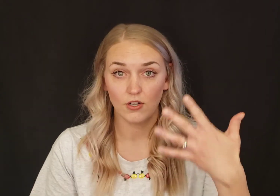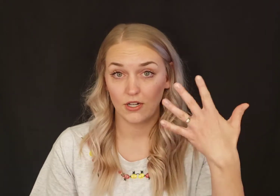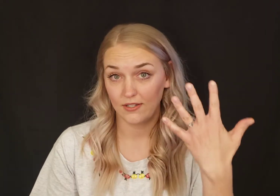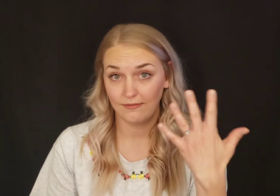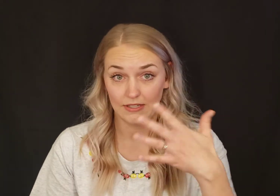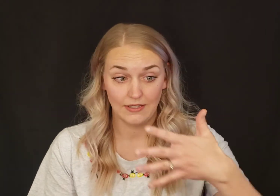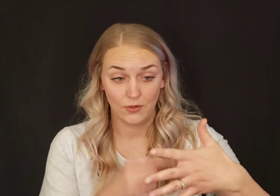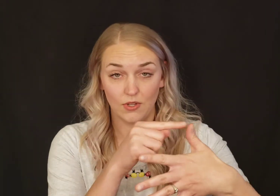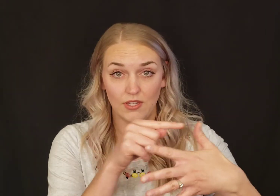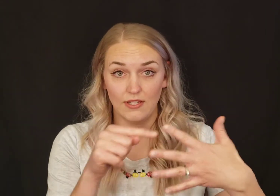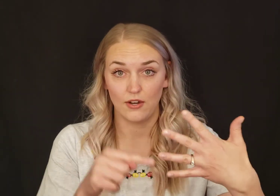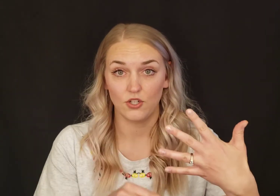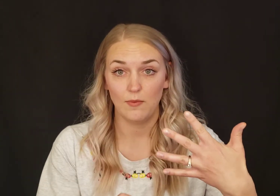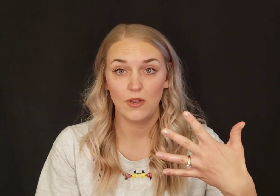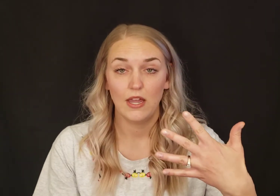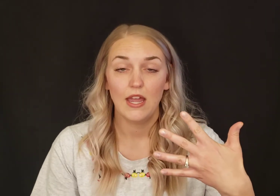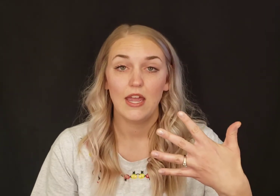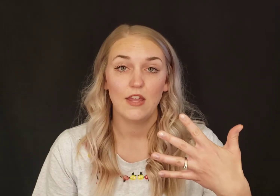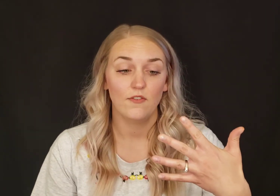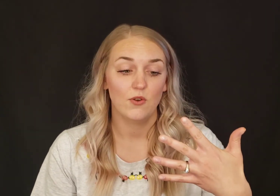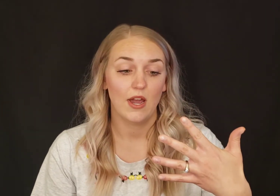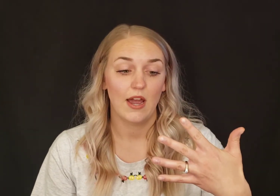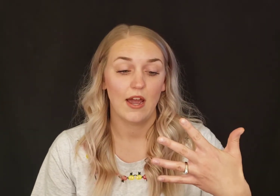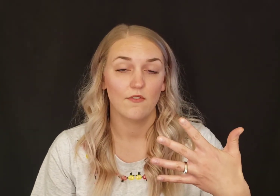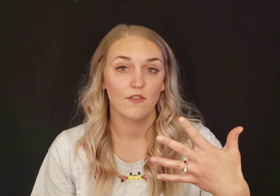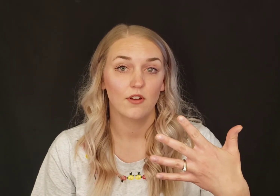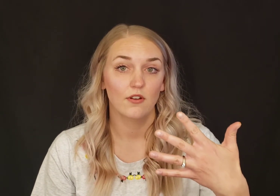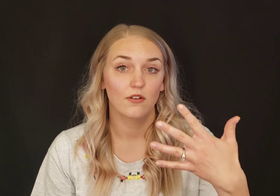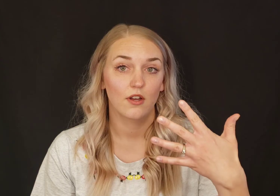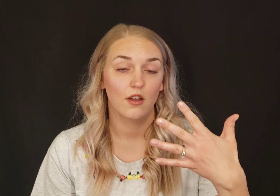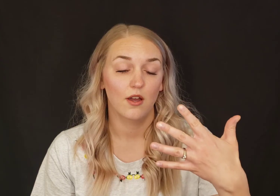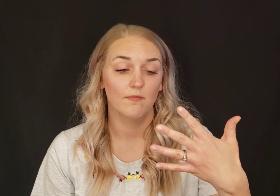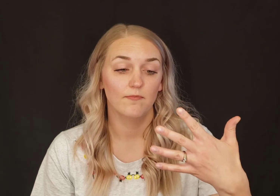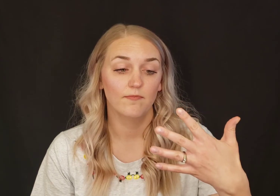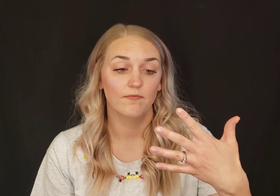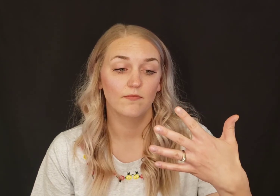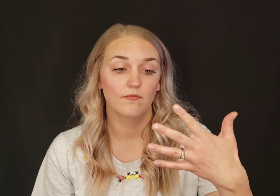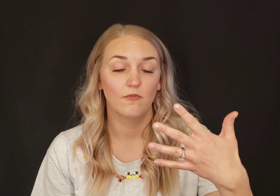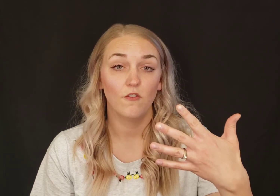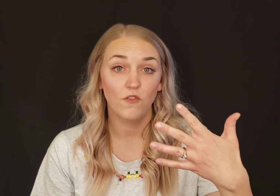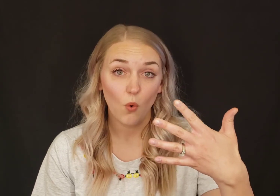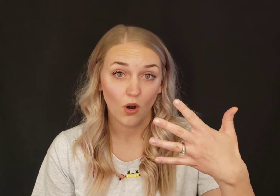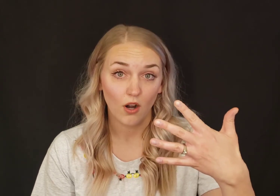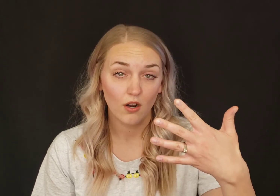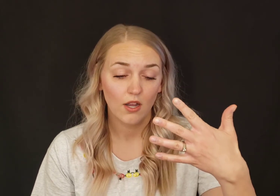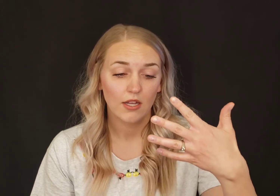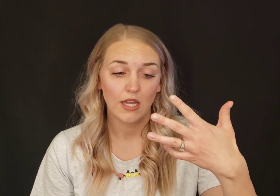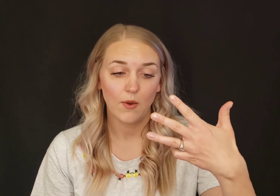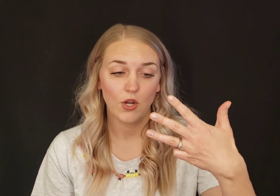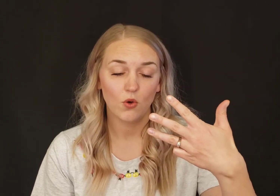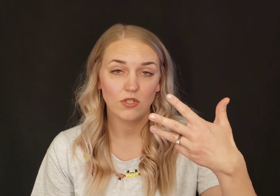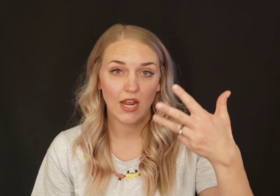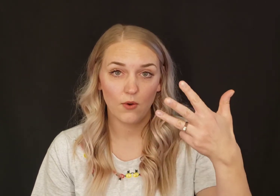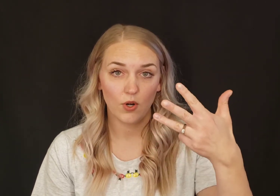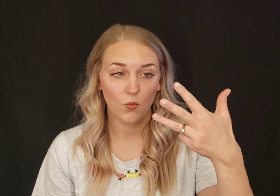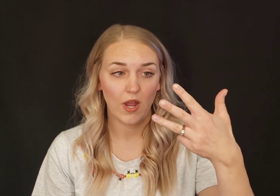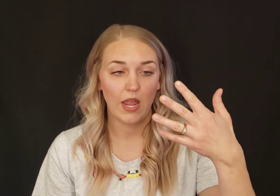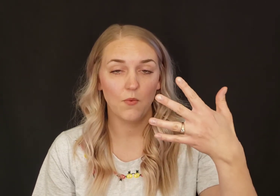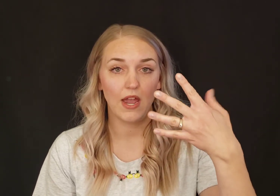you're going to stick with this hand shape. If you have four, okay, we don't take one away, we